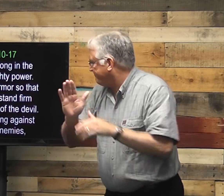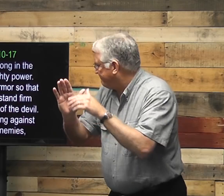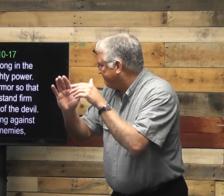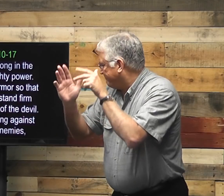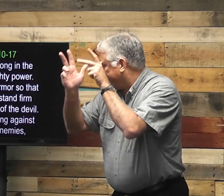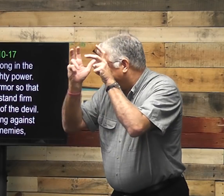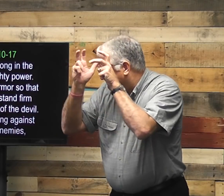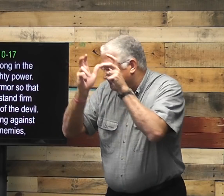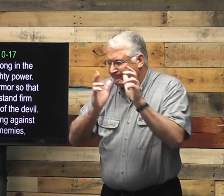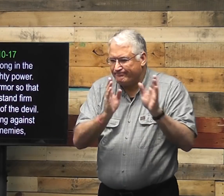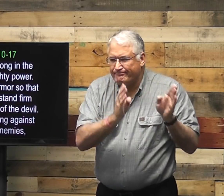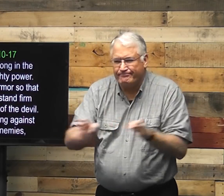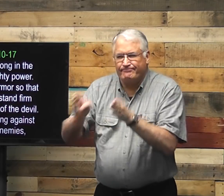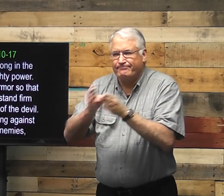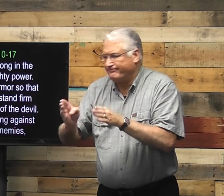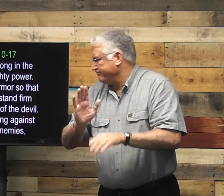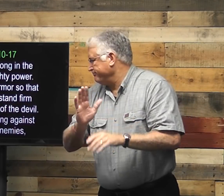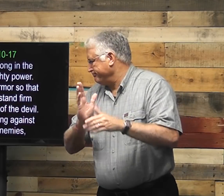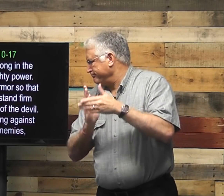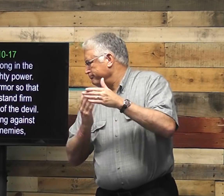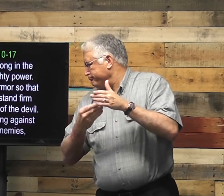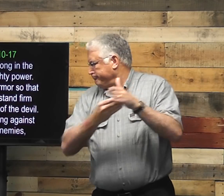of the devil.